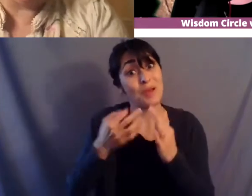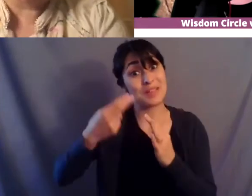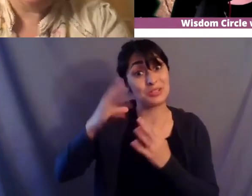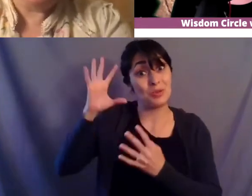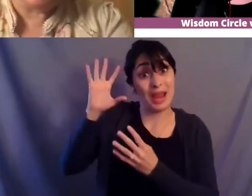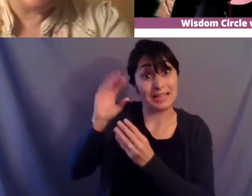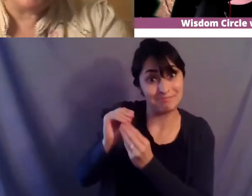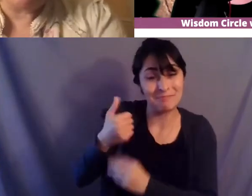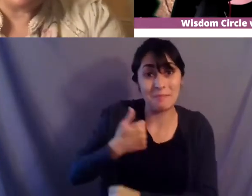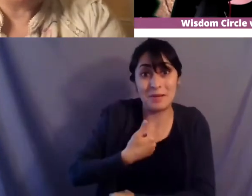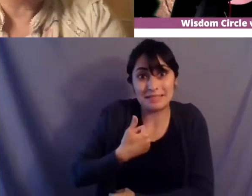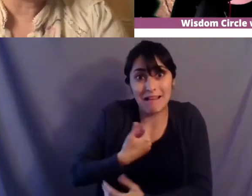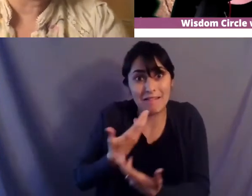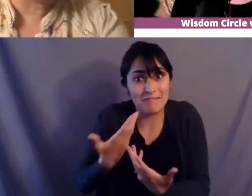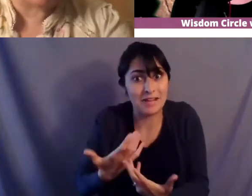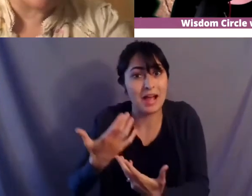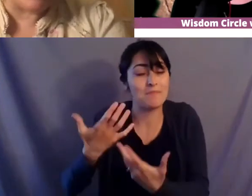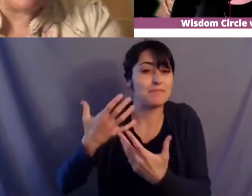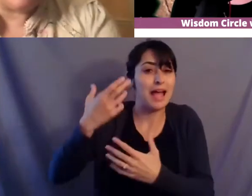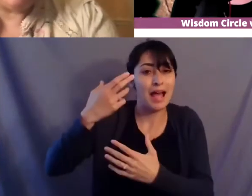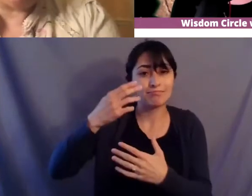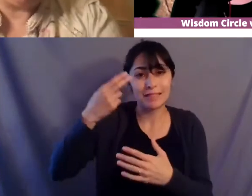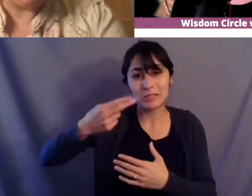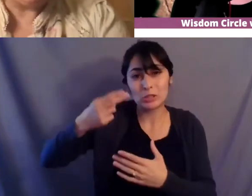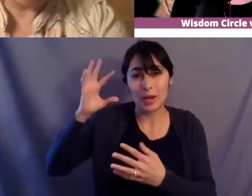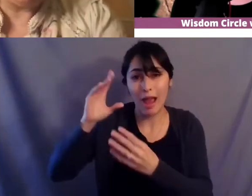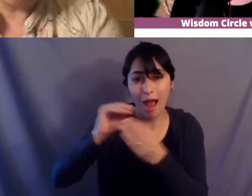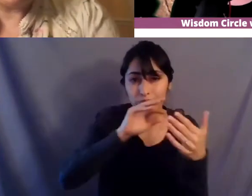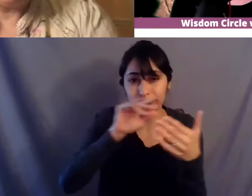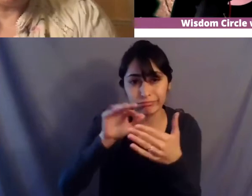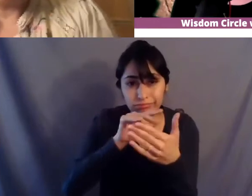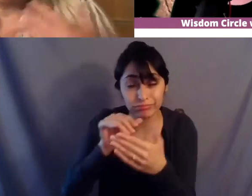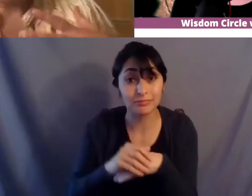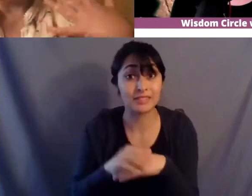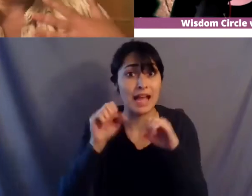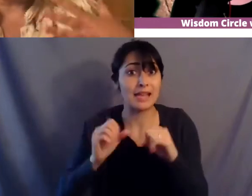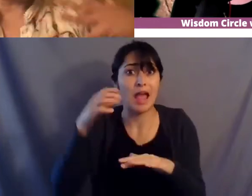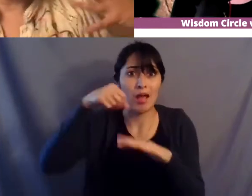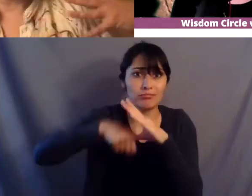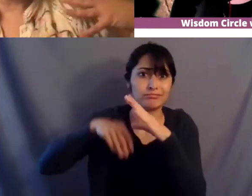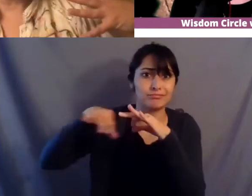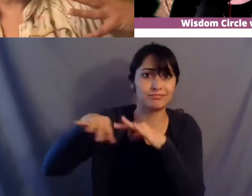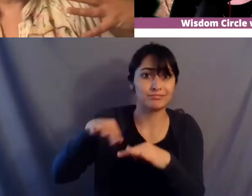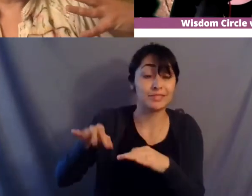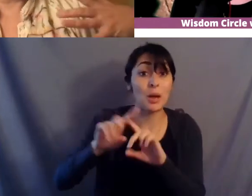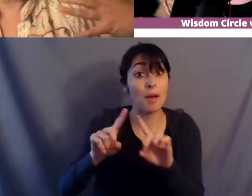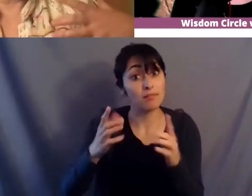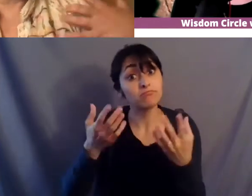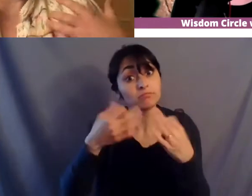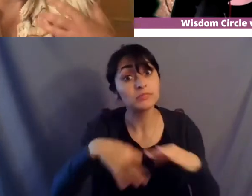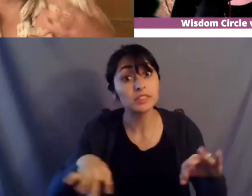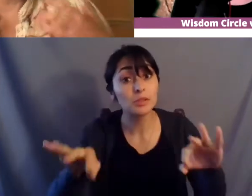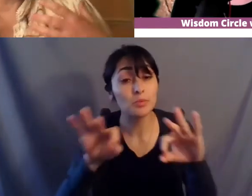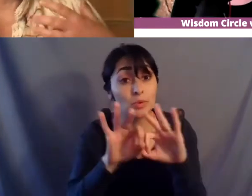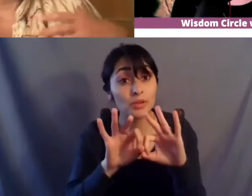we can go back so far and um spend that but it's really important right because we we really